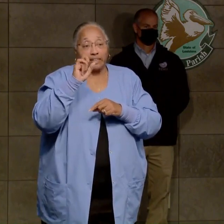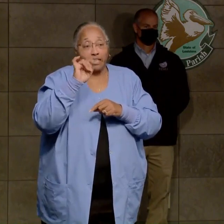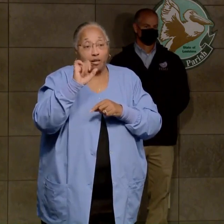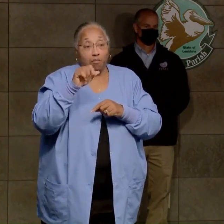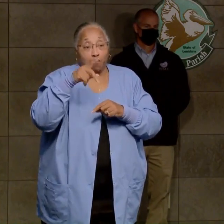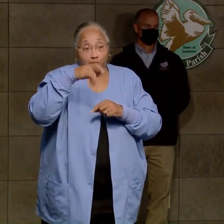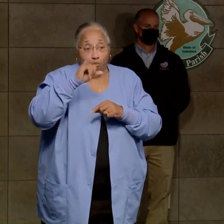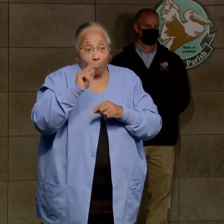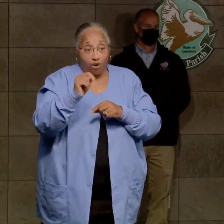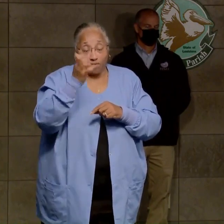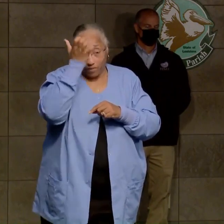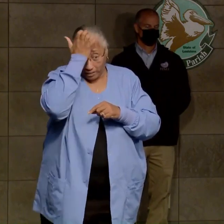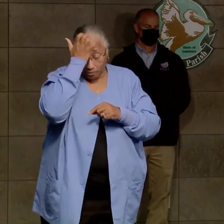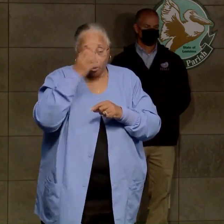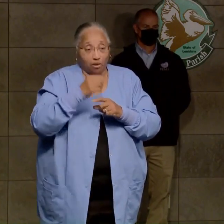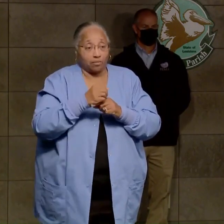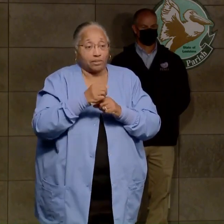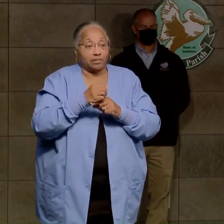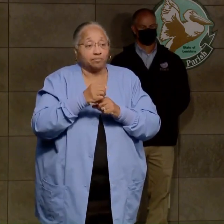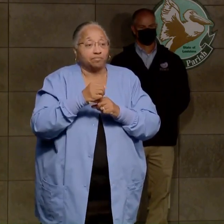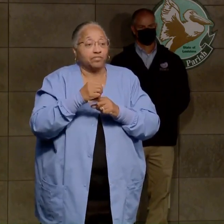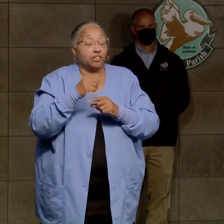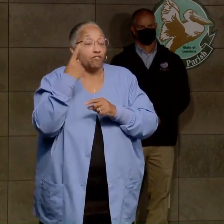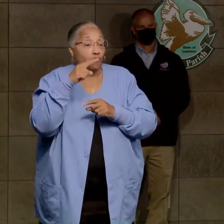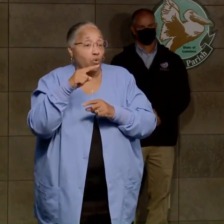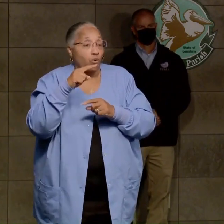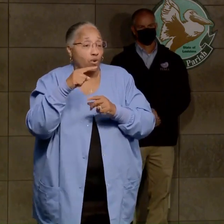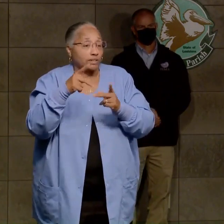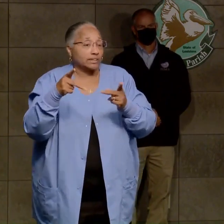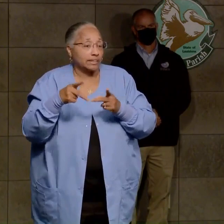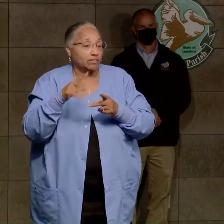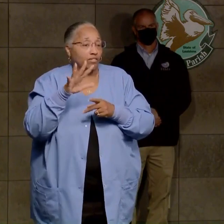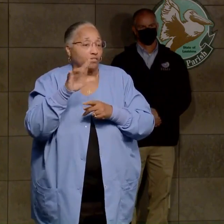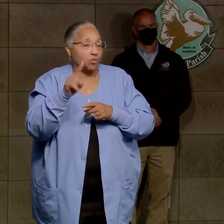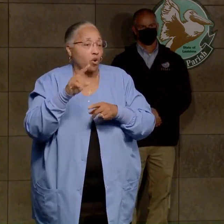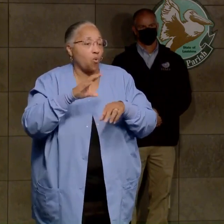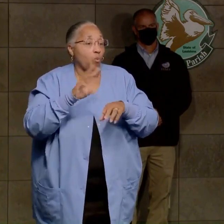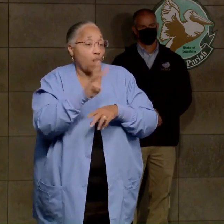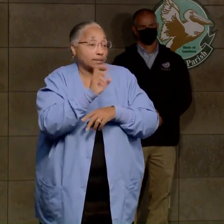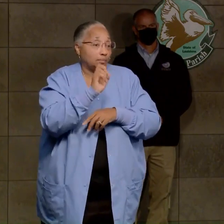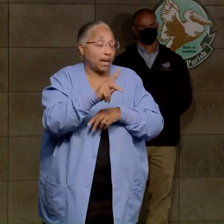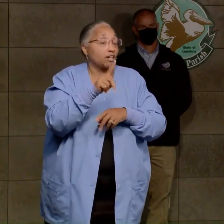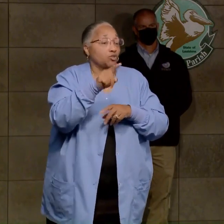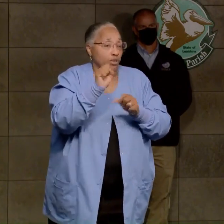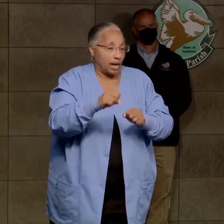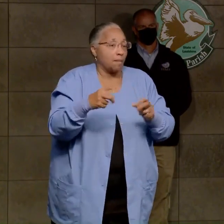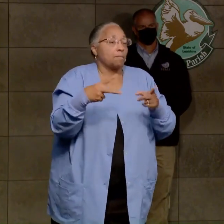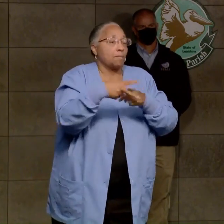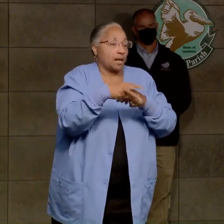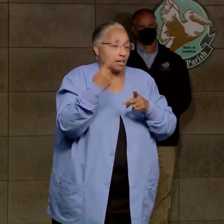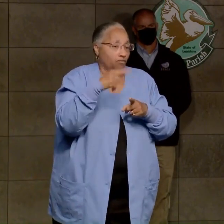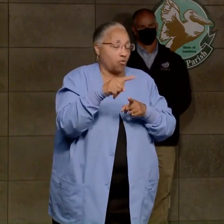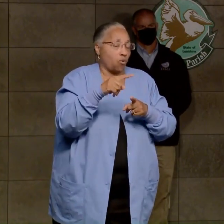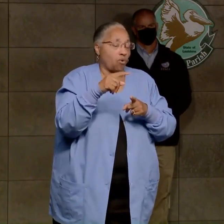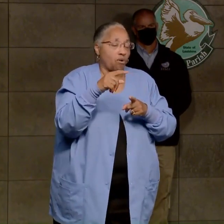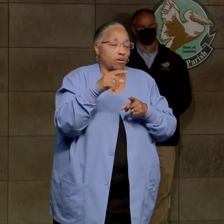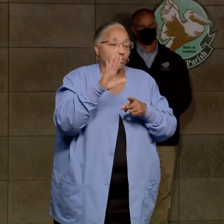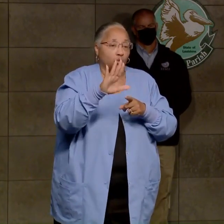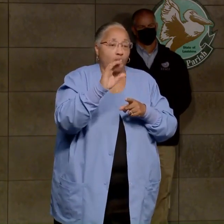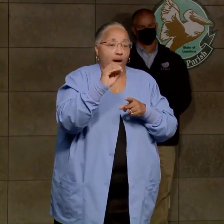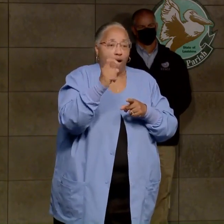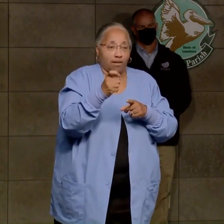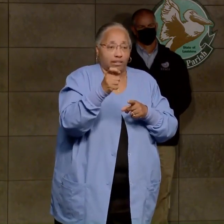the Tarrytown Volunteer Fire Department for Station 51 on the West Bank, where you can plug in for your oxygen tank and get electricity.